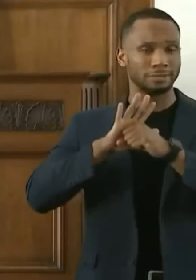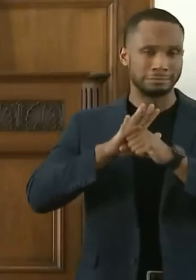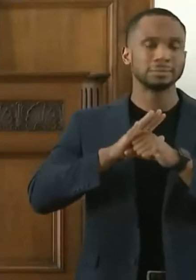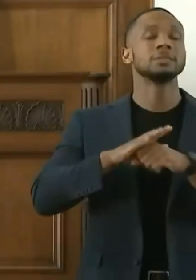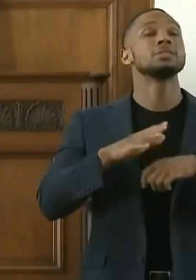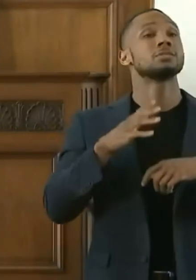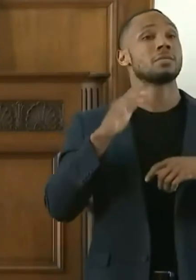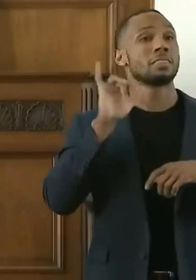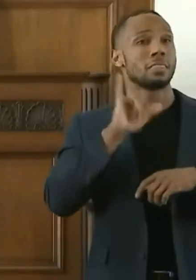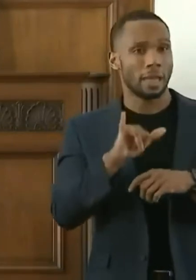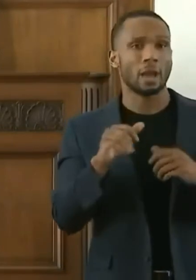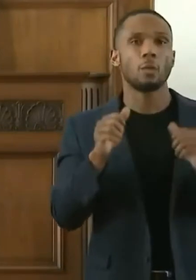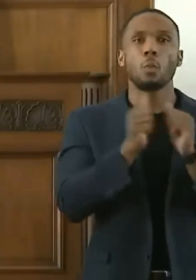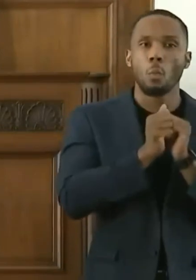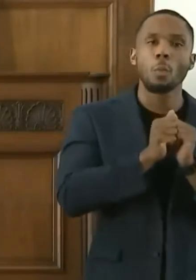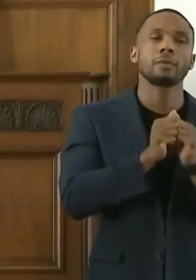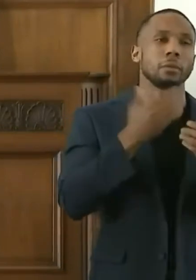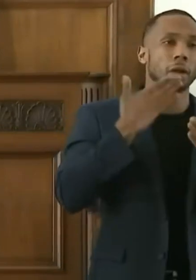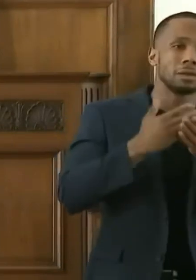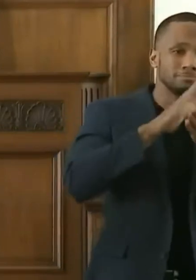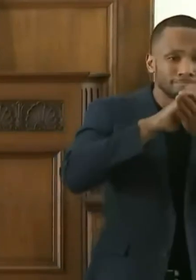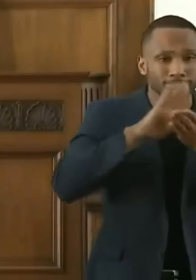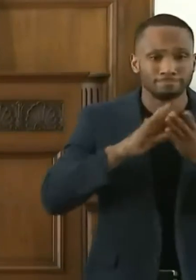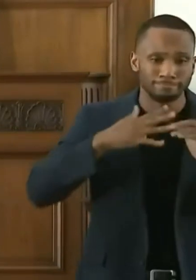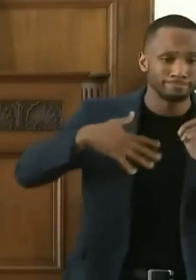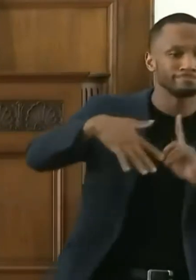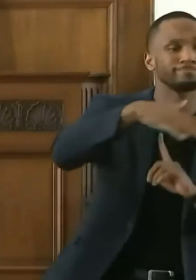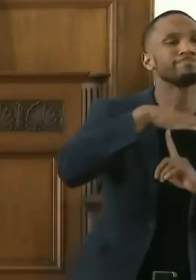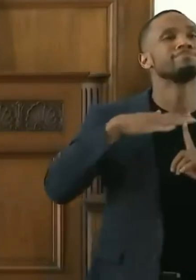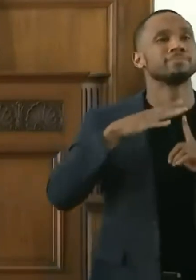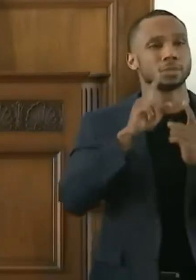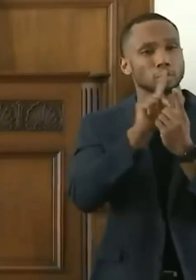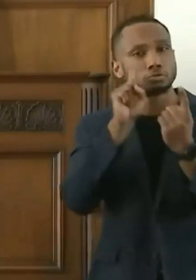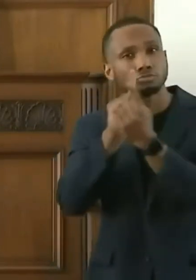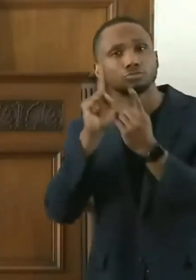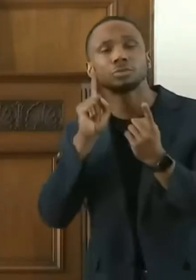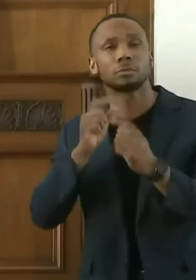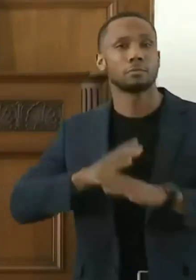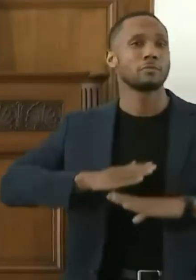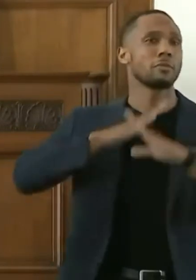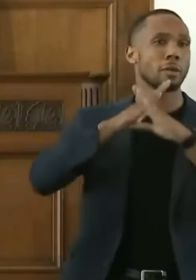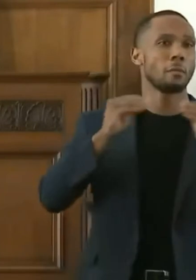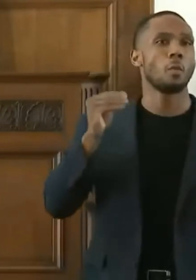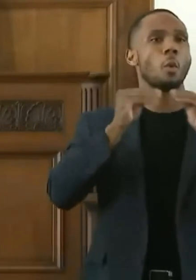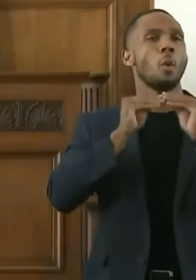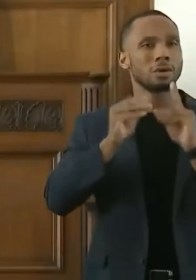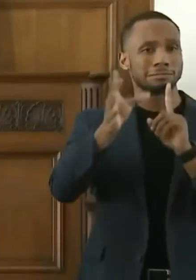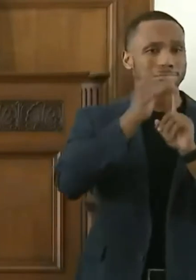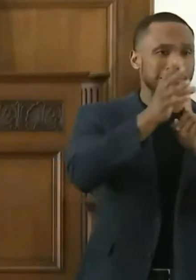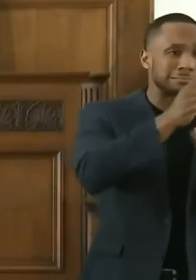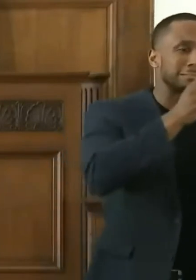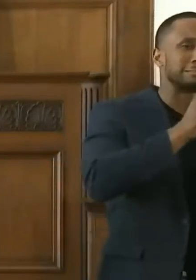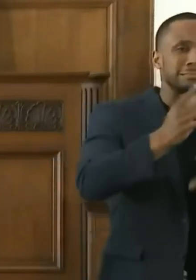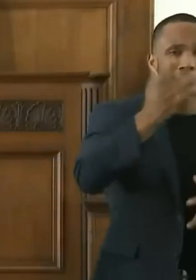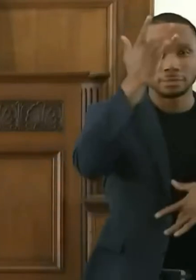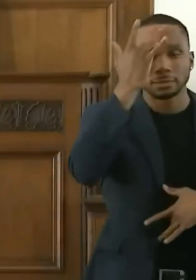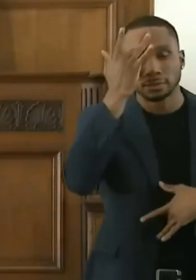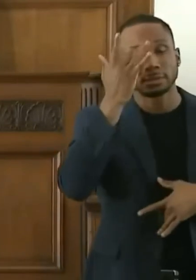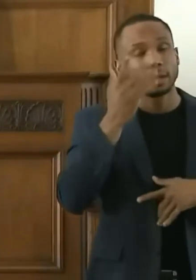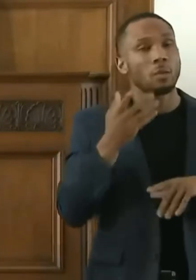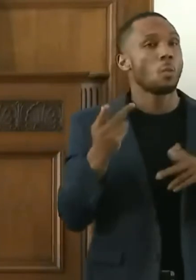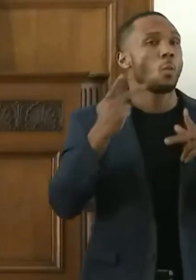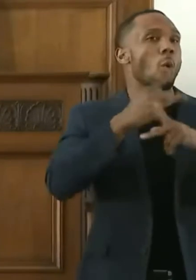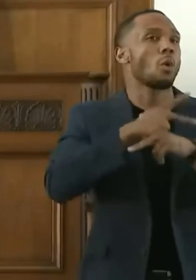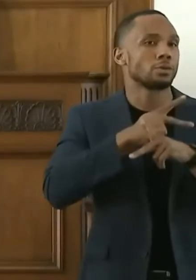practicing good hygiene and social distancing has helped us keep more people from getting sick or worse dying.